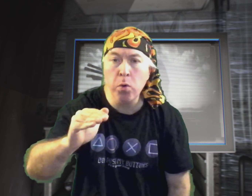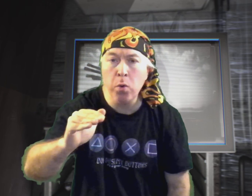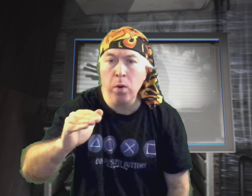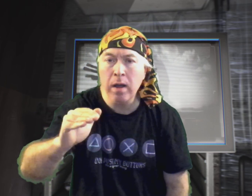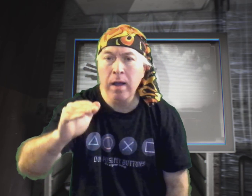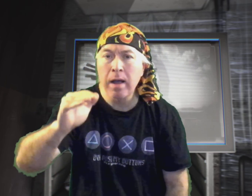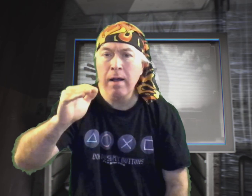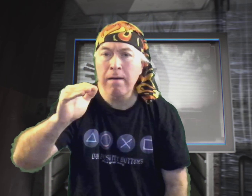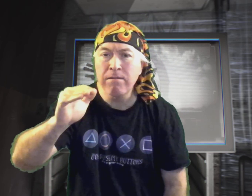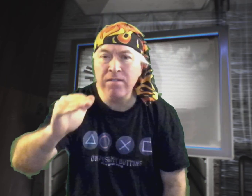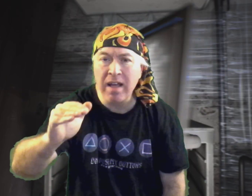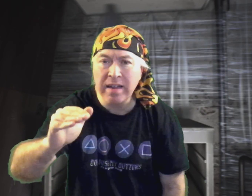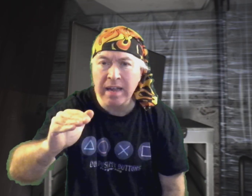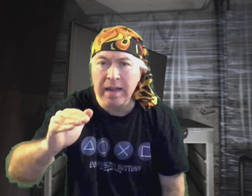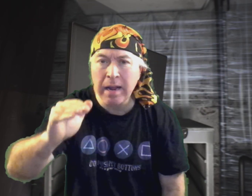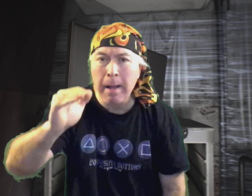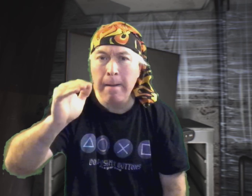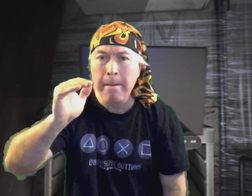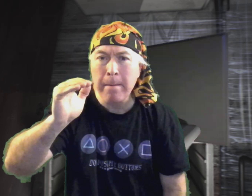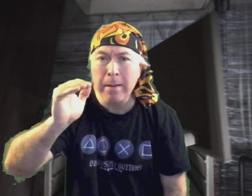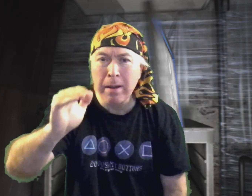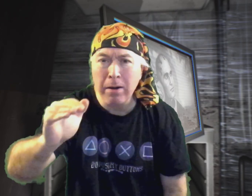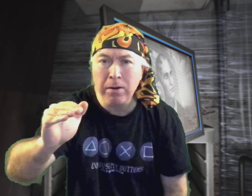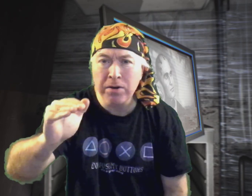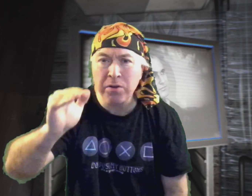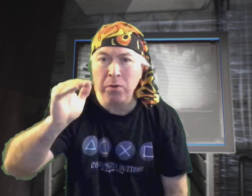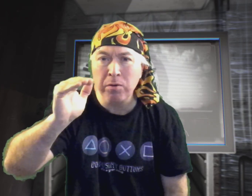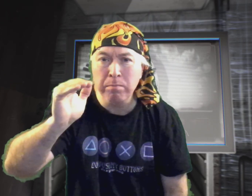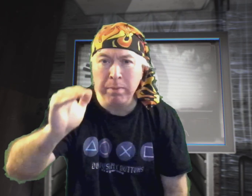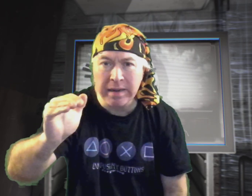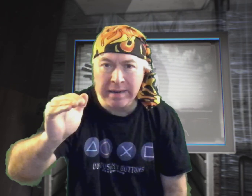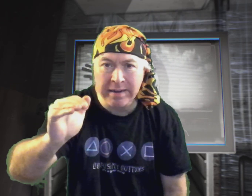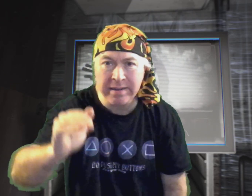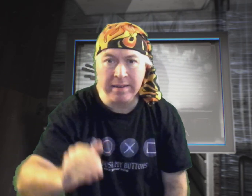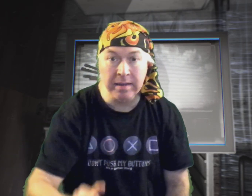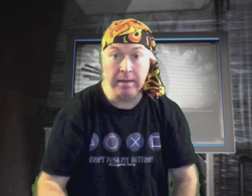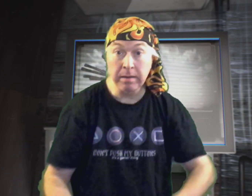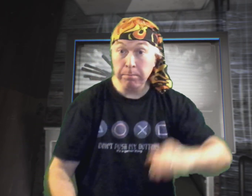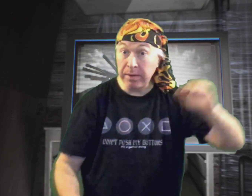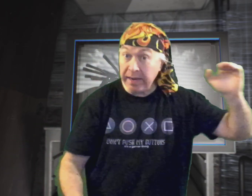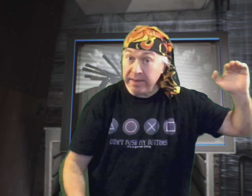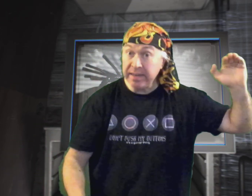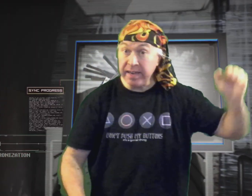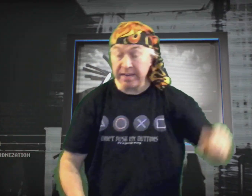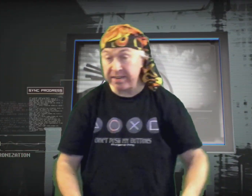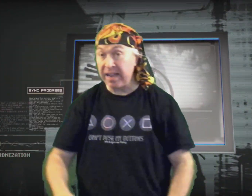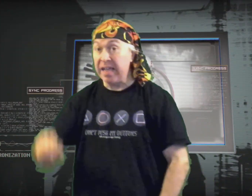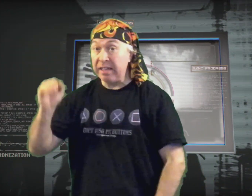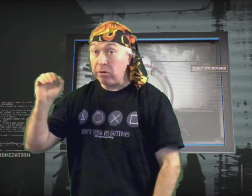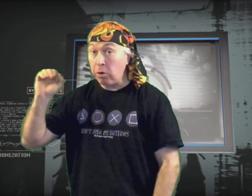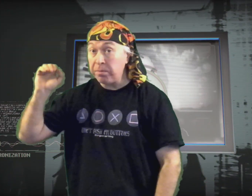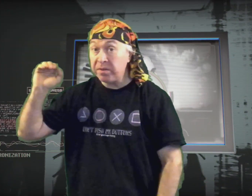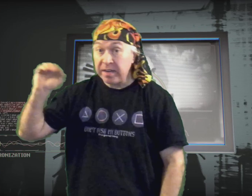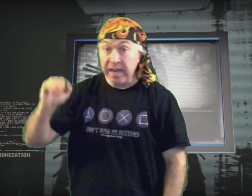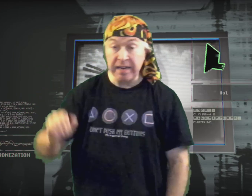flying cars or bikes. Planes? Yes. Helicopters? Yes.